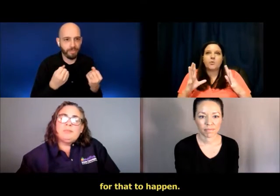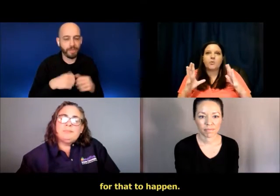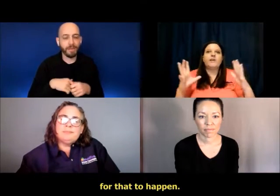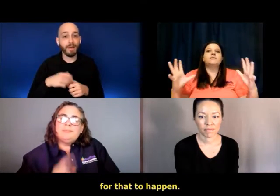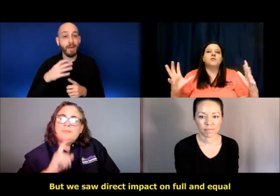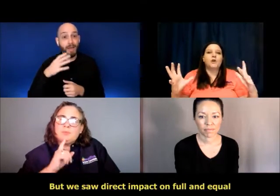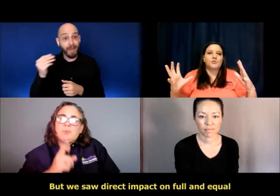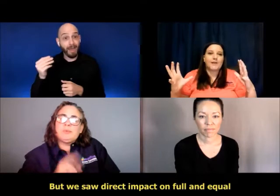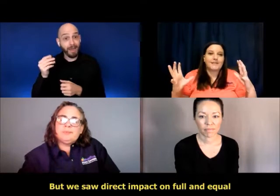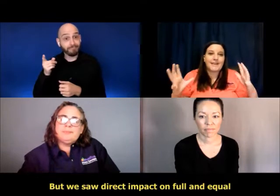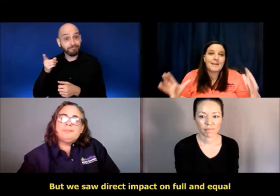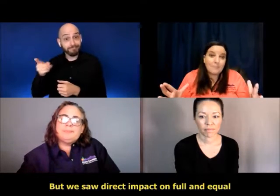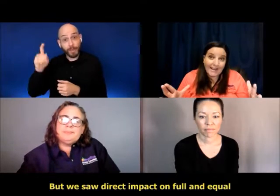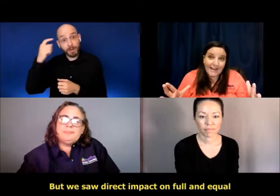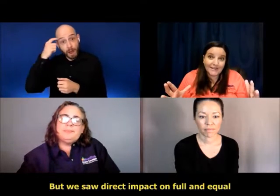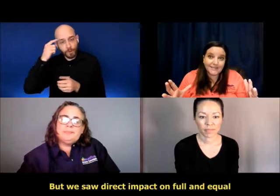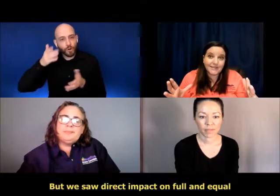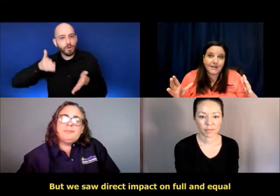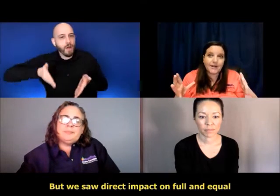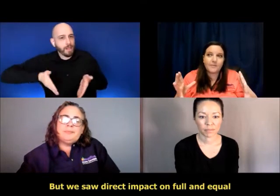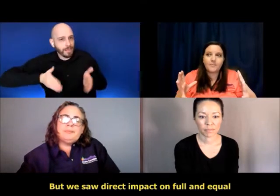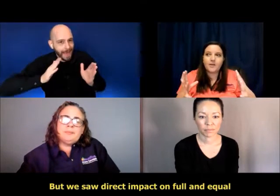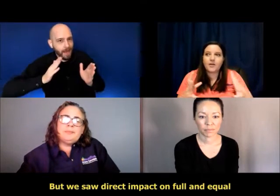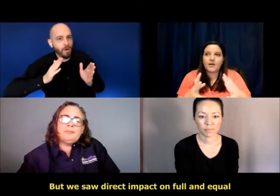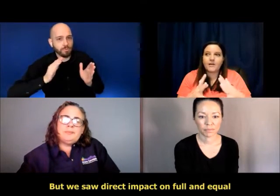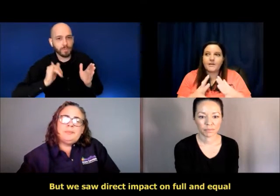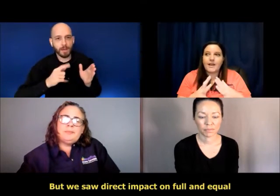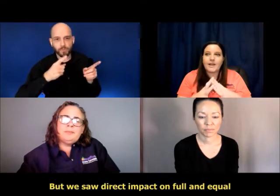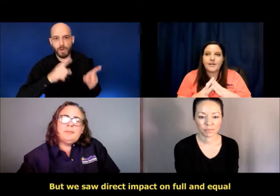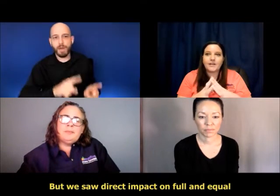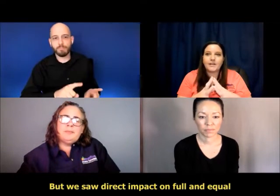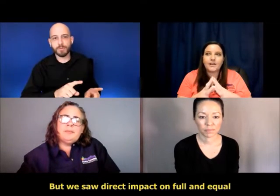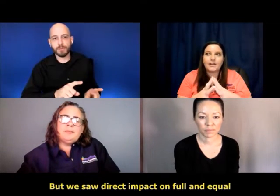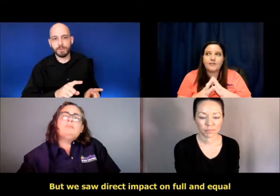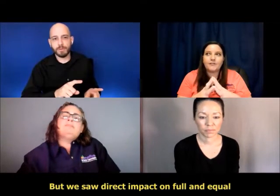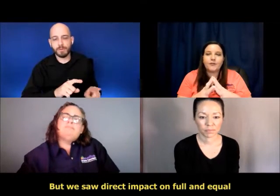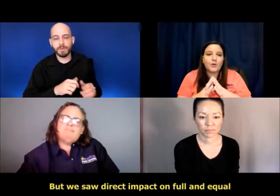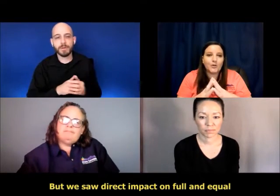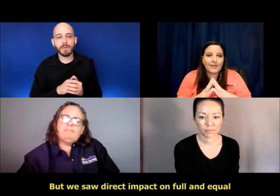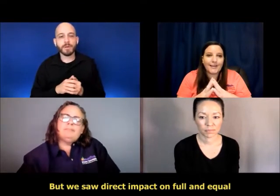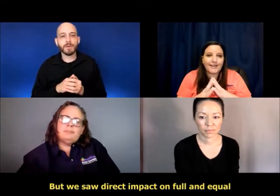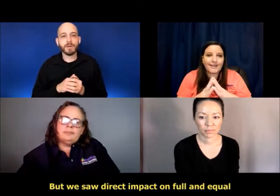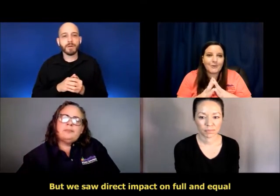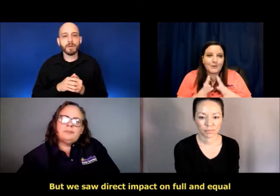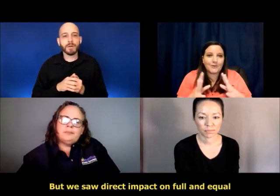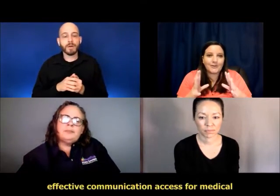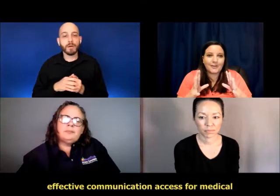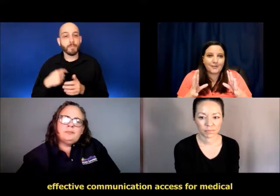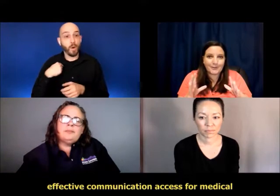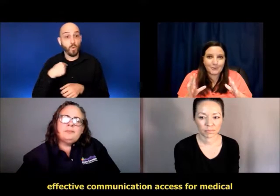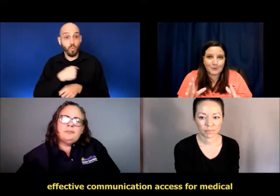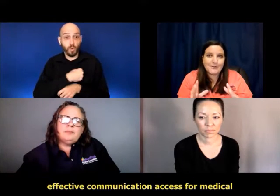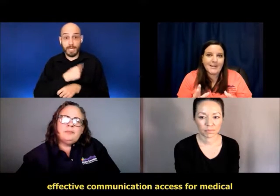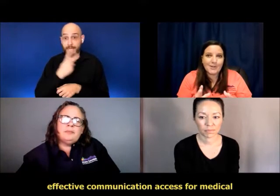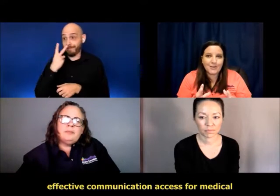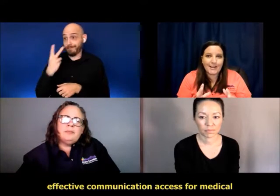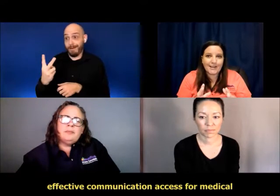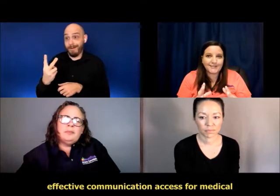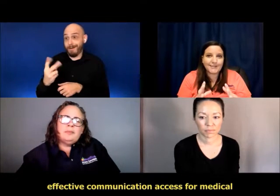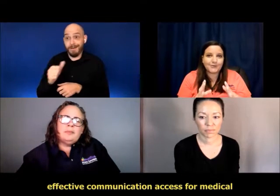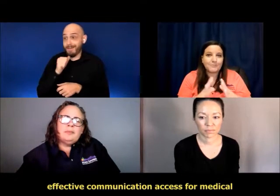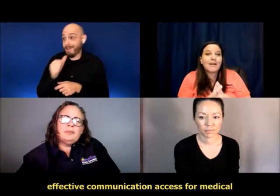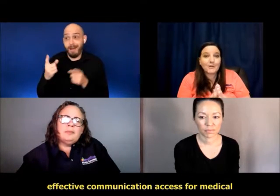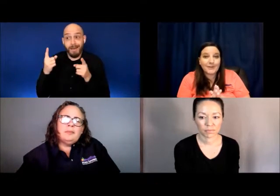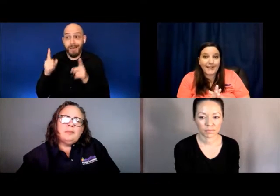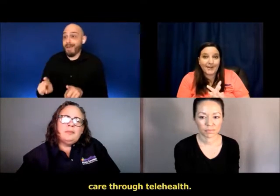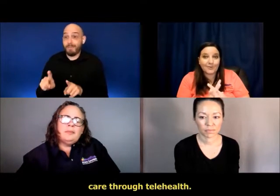But we saw direct impact, um, on full and equal effective communication